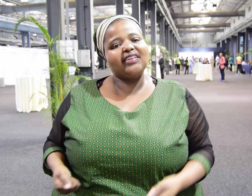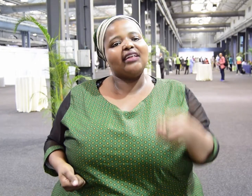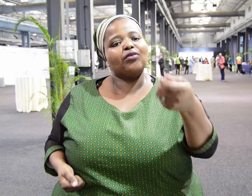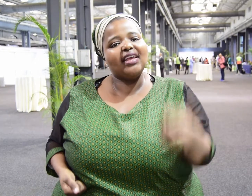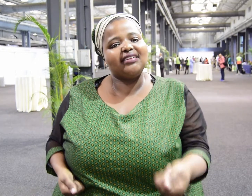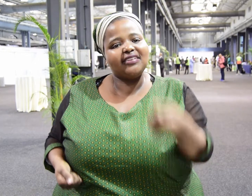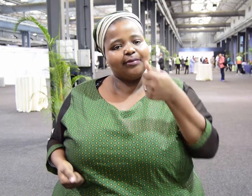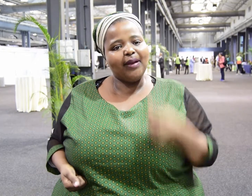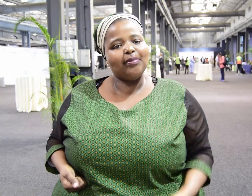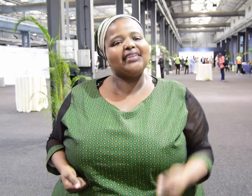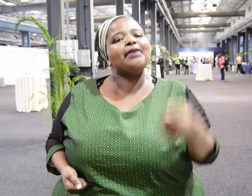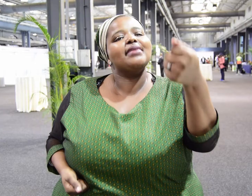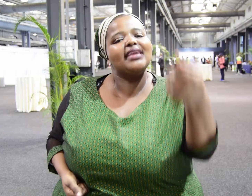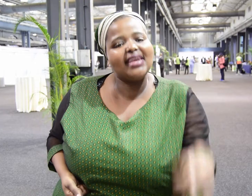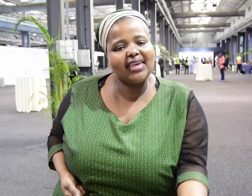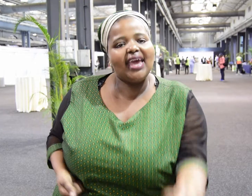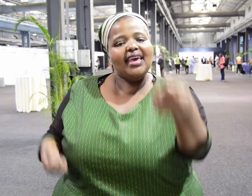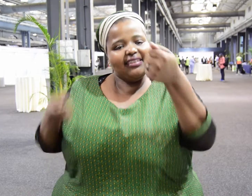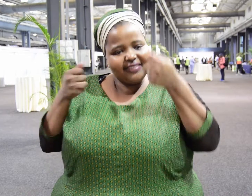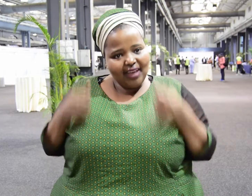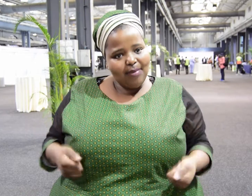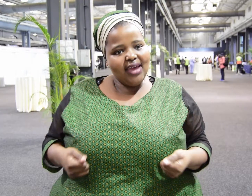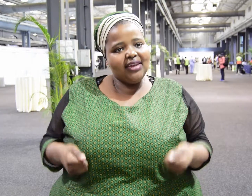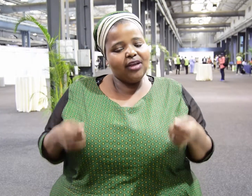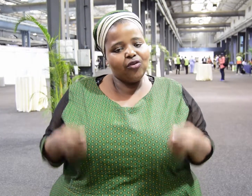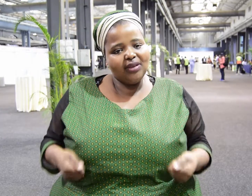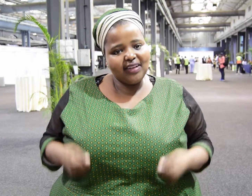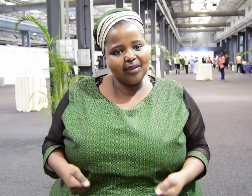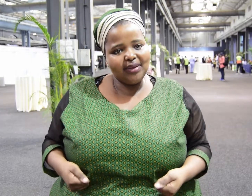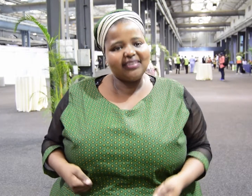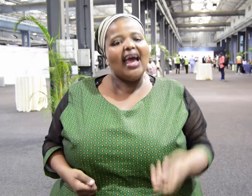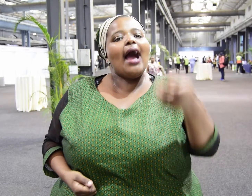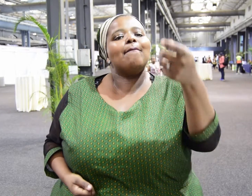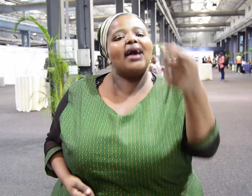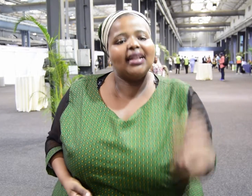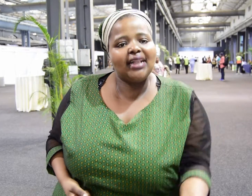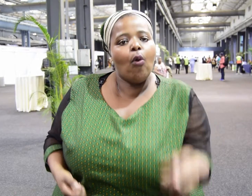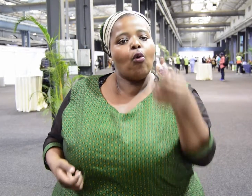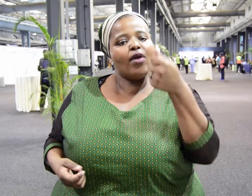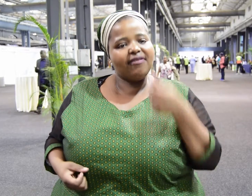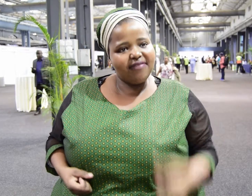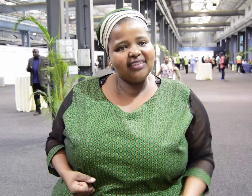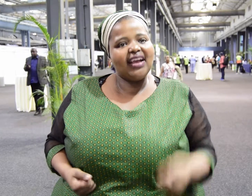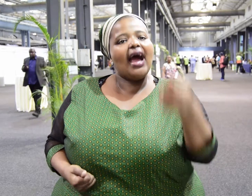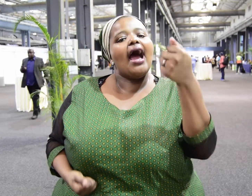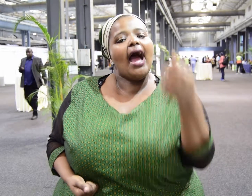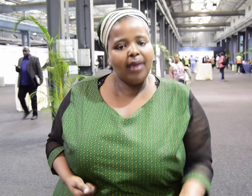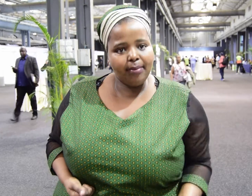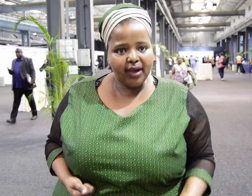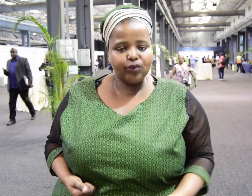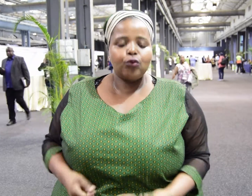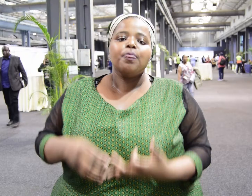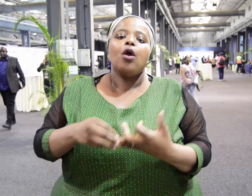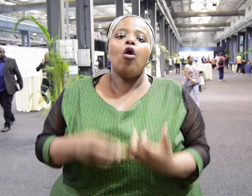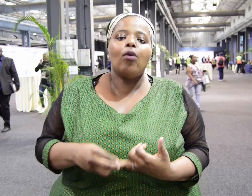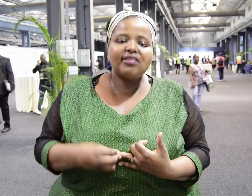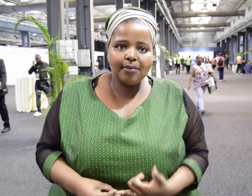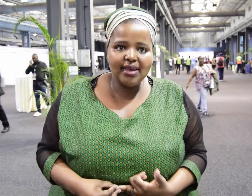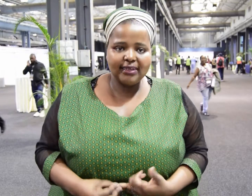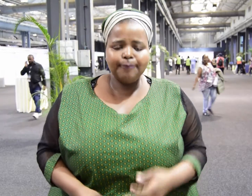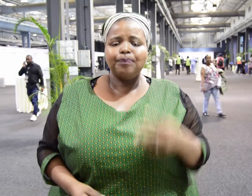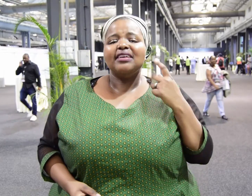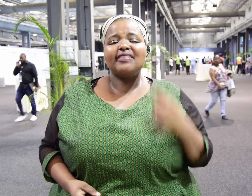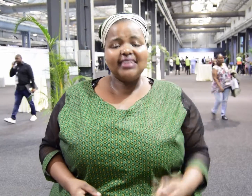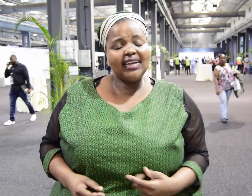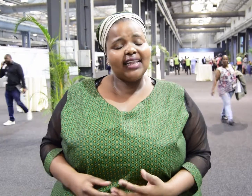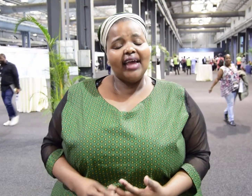government and of course does not the government. We to have government government. clef